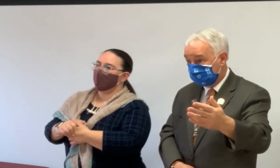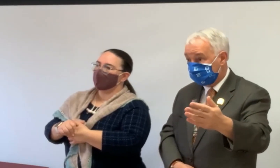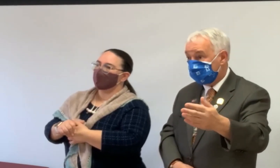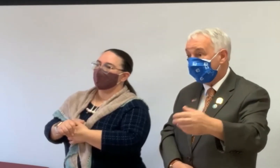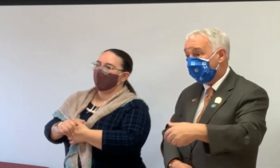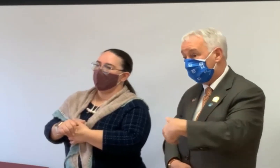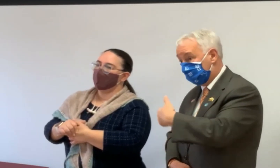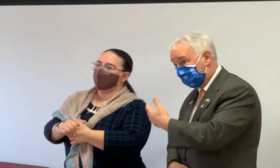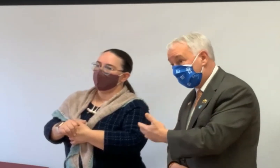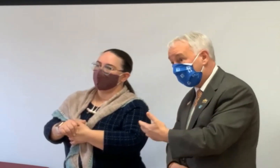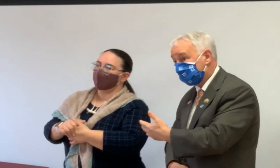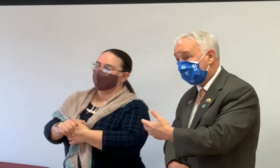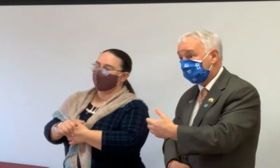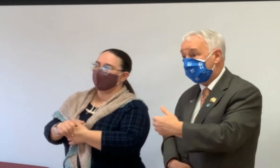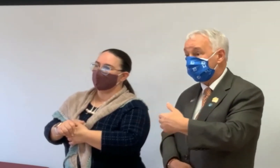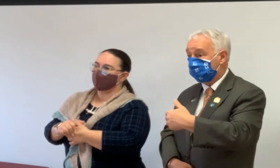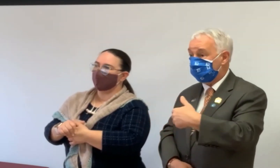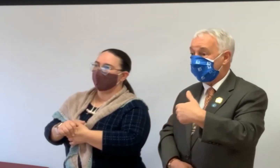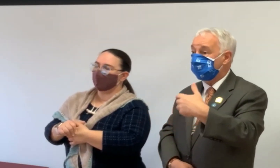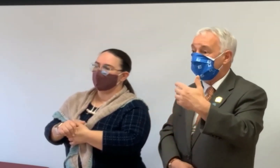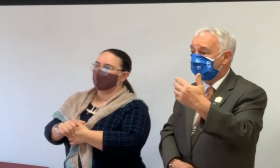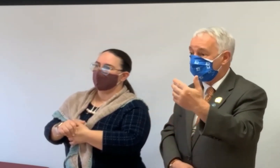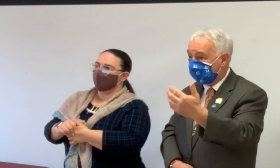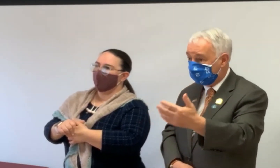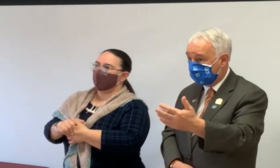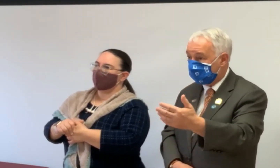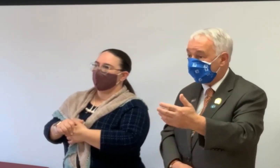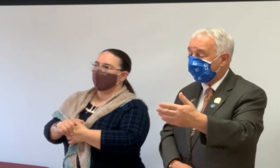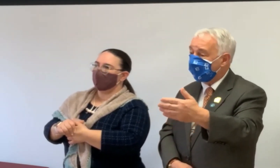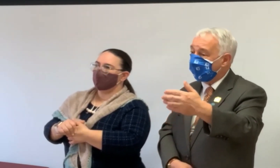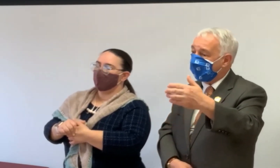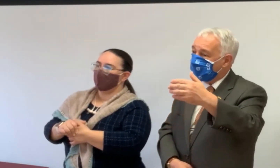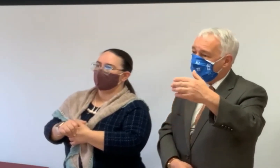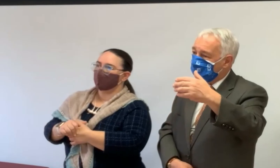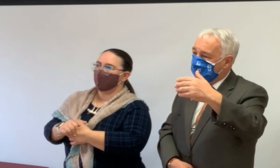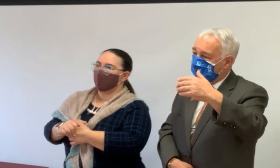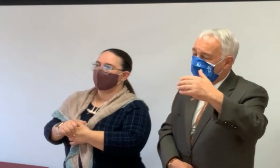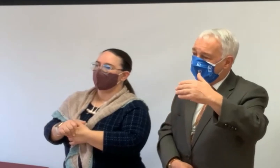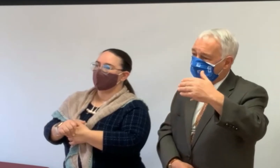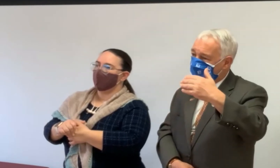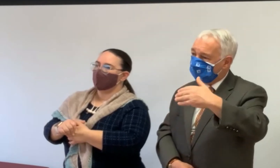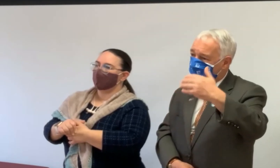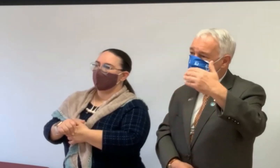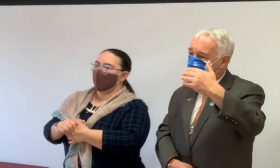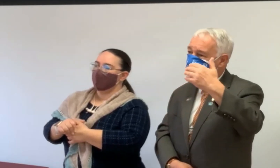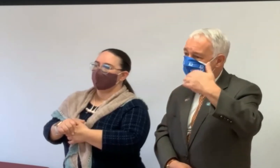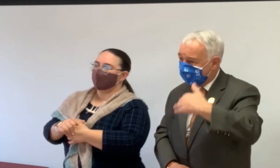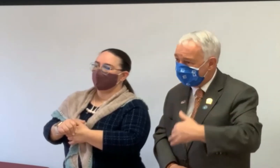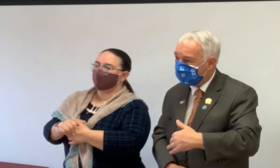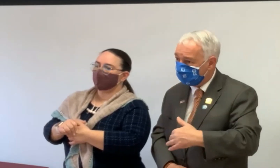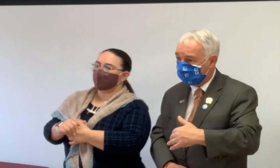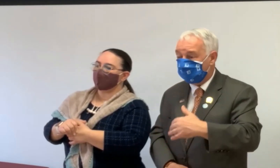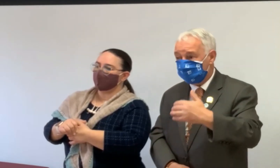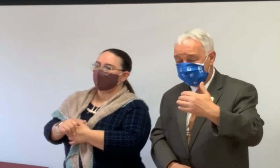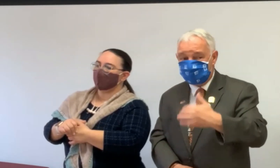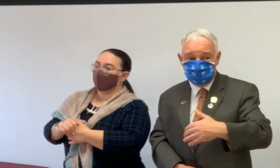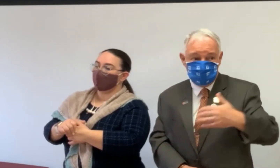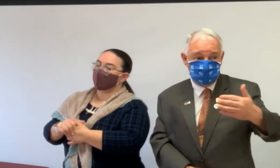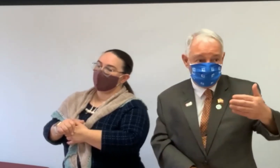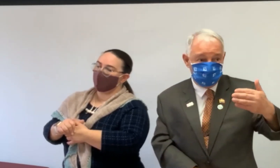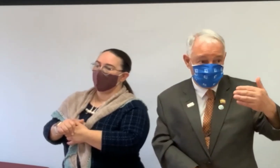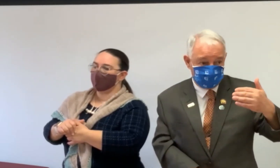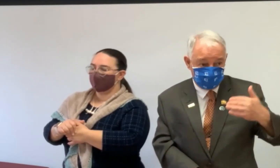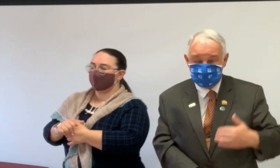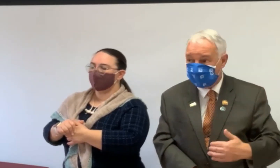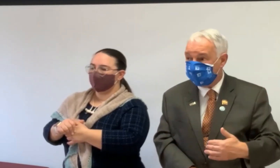credentials and Christina has a lot of credentials. We have a reputation and we're not about making money, although we need